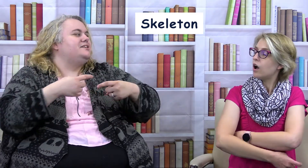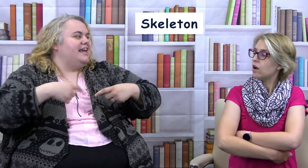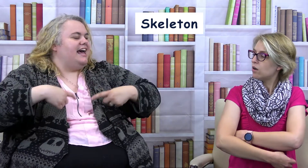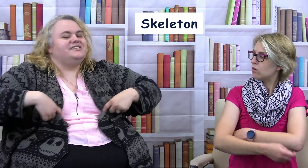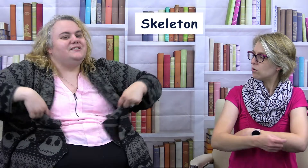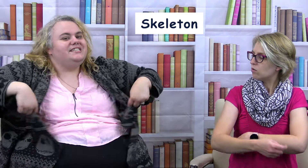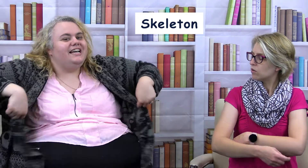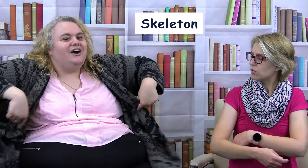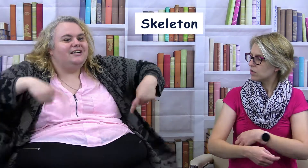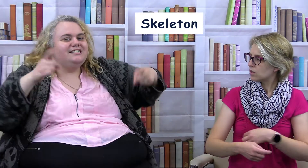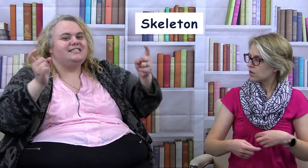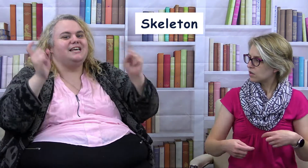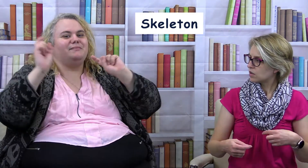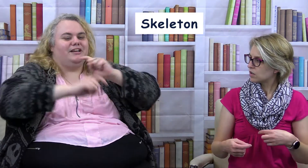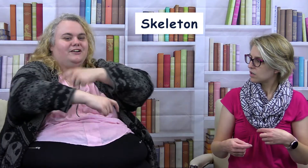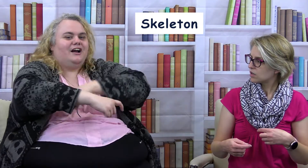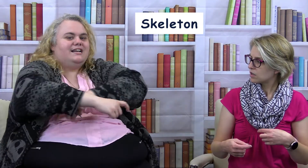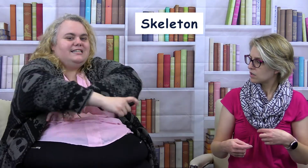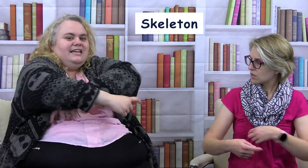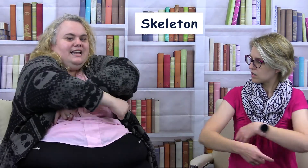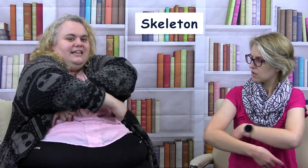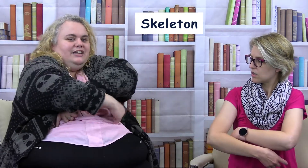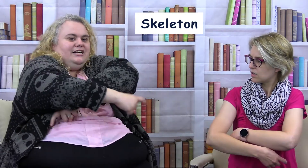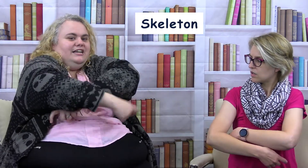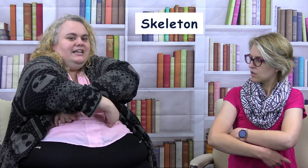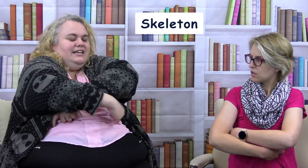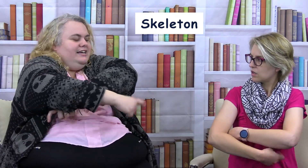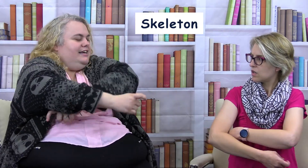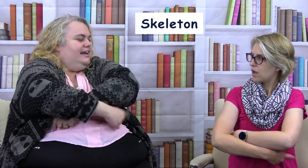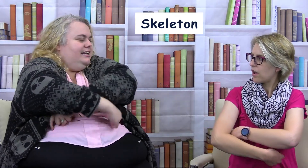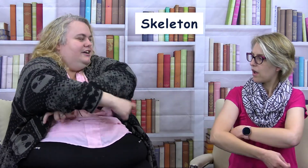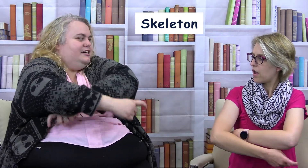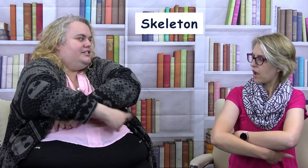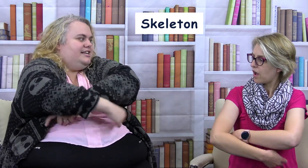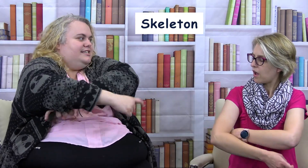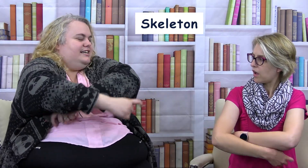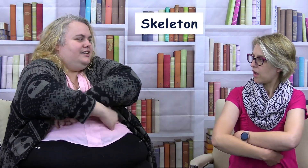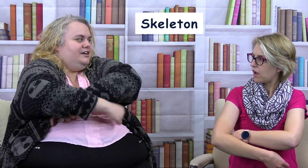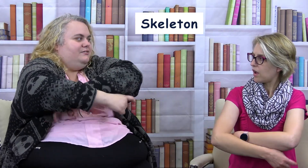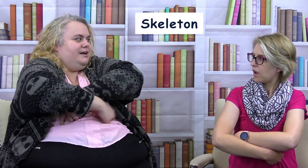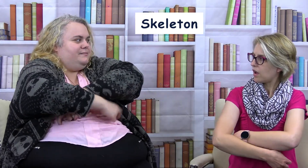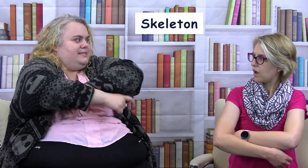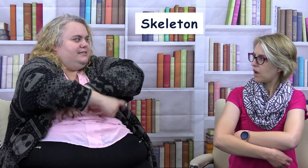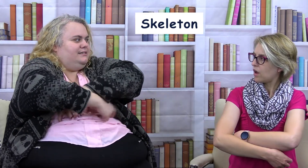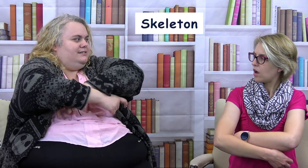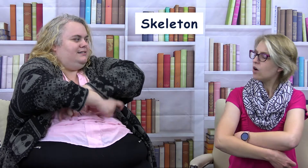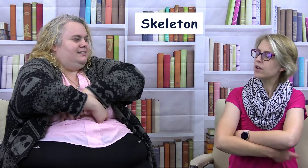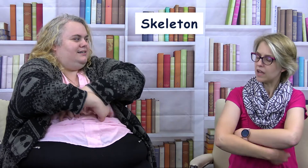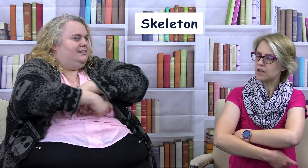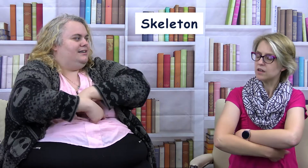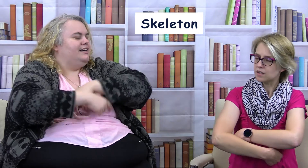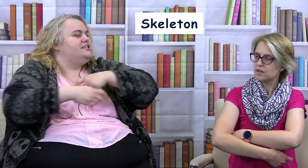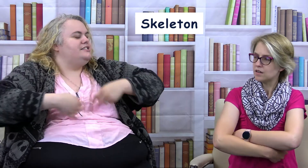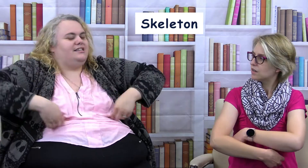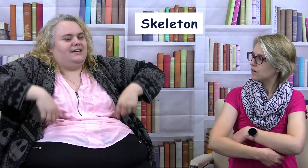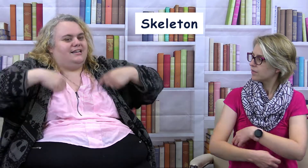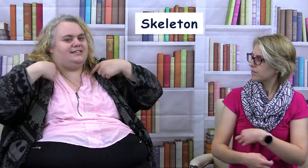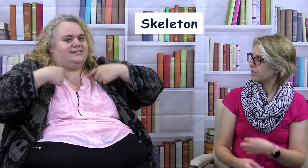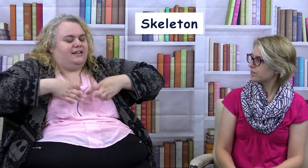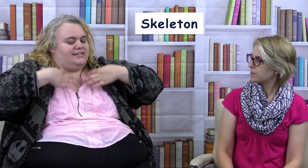So yeah so it's like hard to see but you're crossing and then you're hitting your chest like the ribs. Okay. Because the skeleton